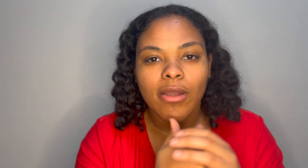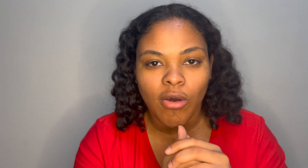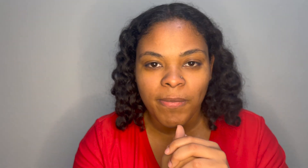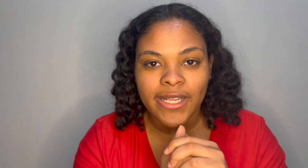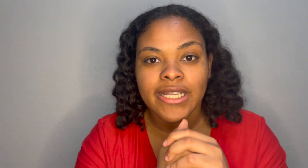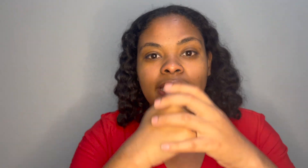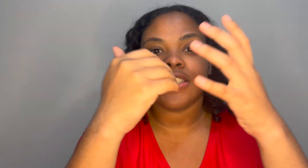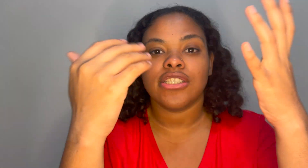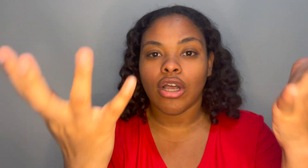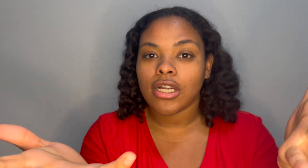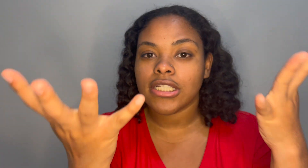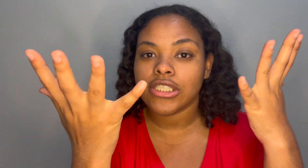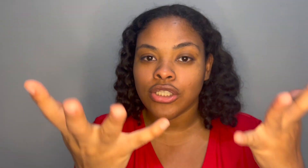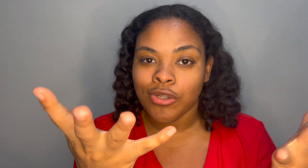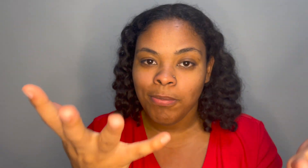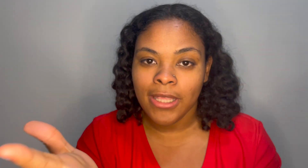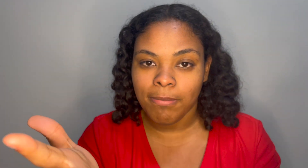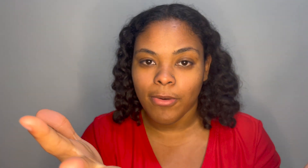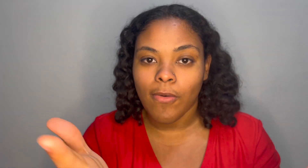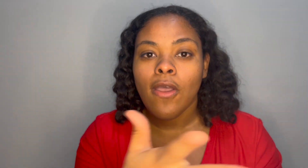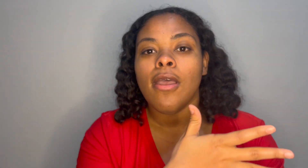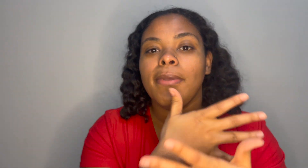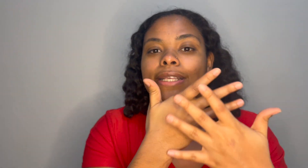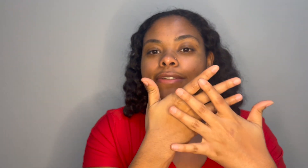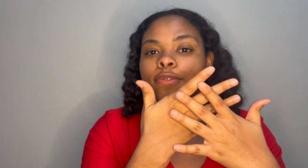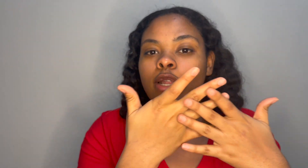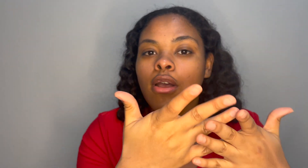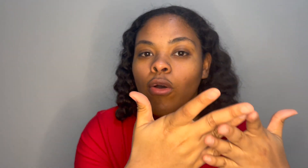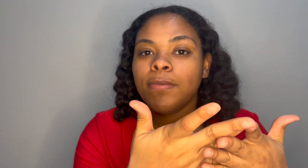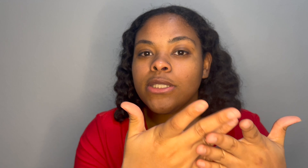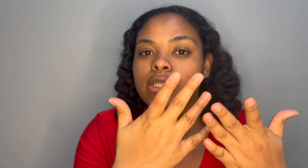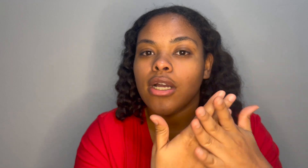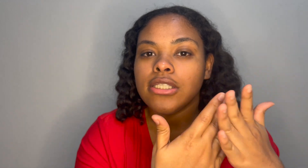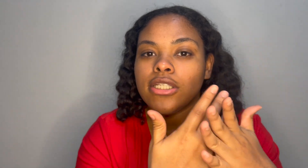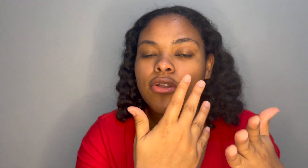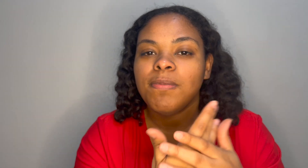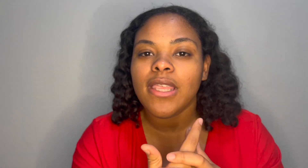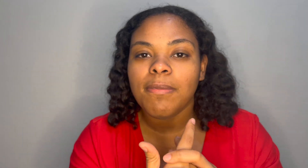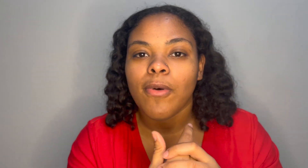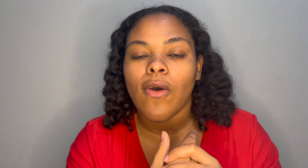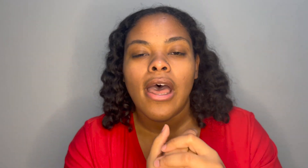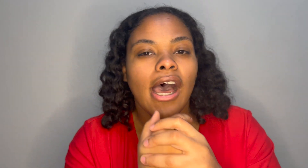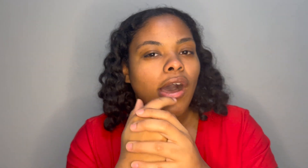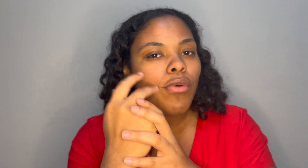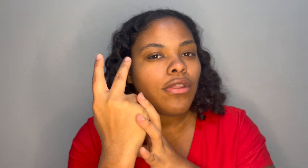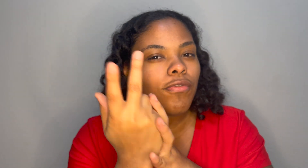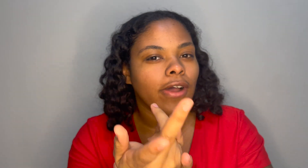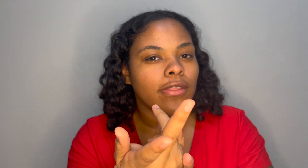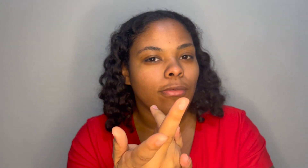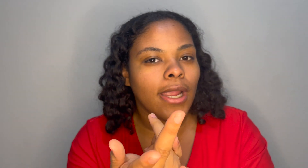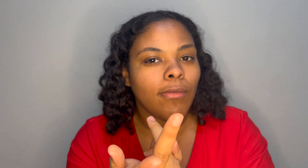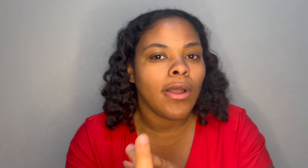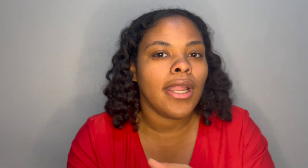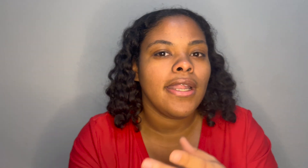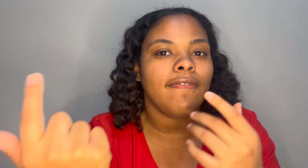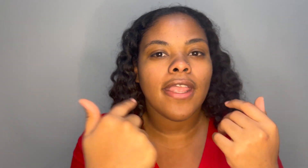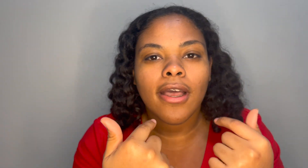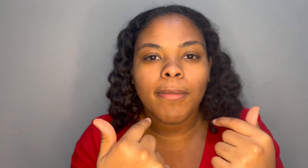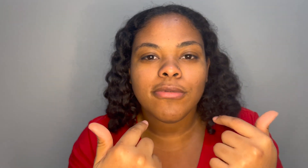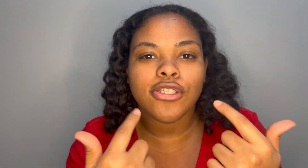open into talking to new people because if you're not open to talking to new people how will you find the right one if they come up to